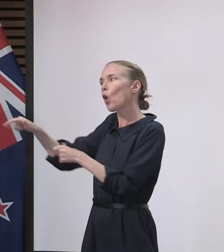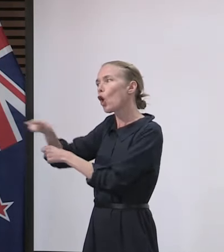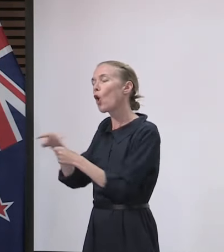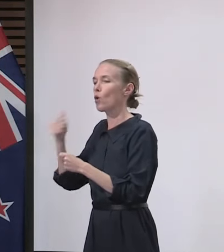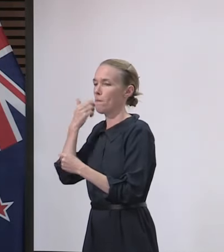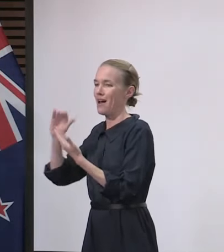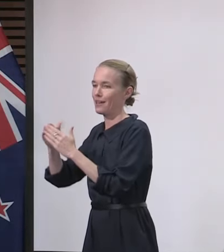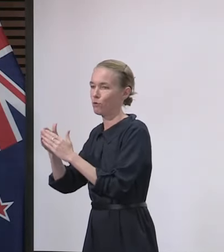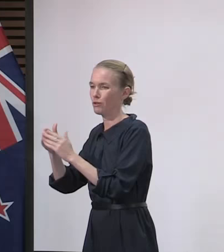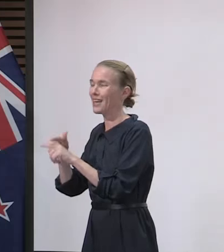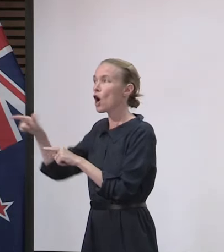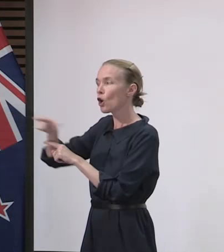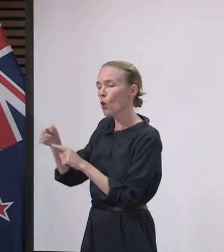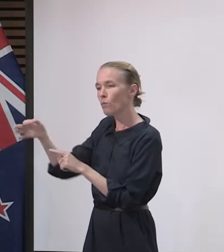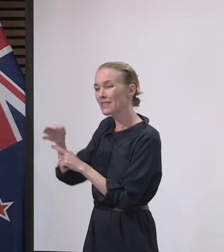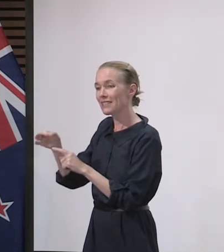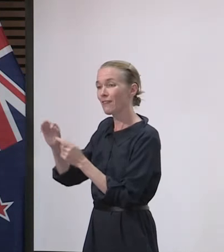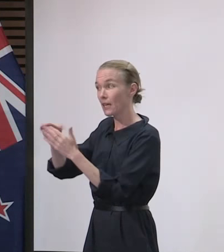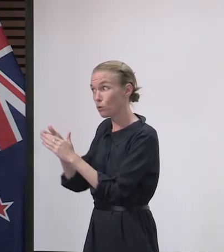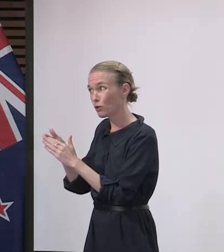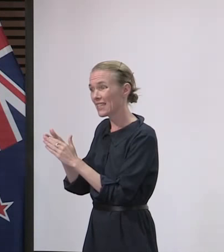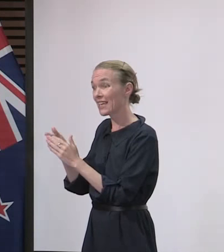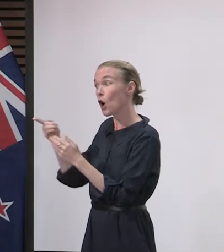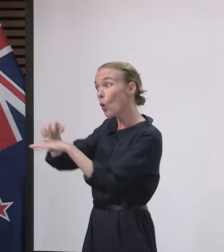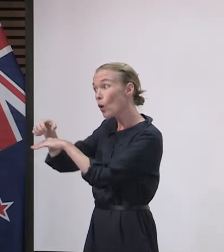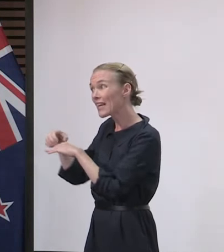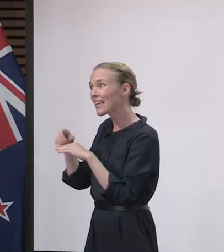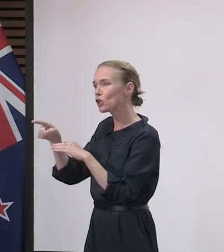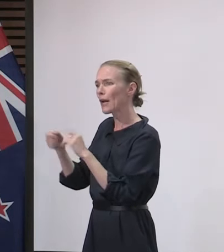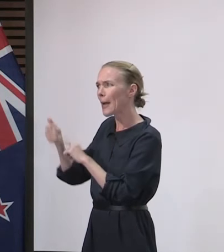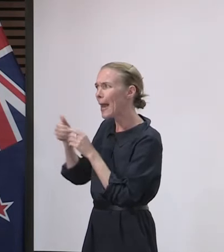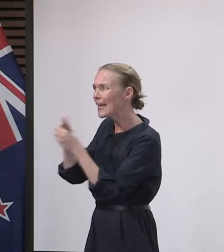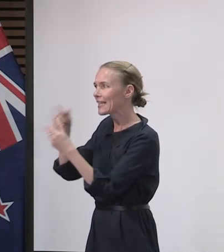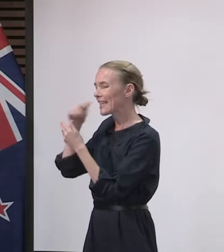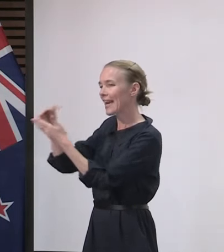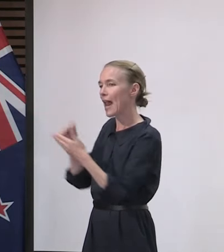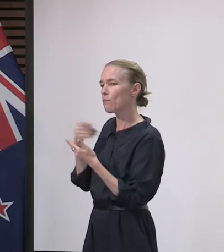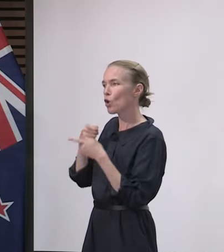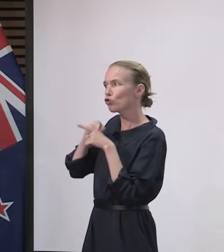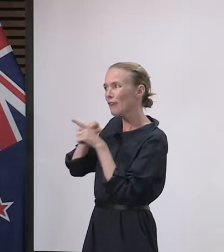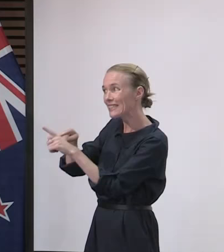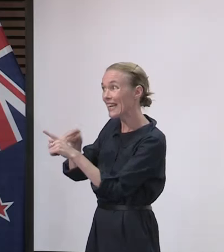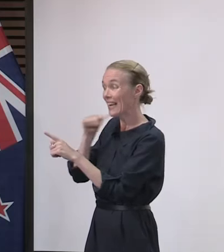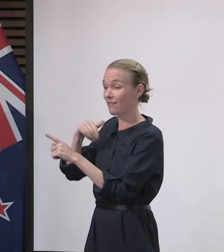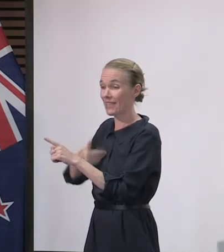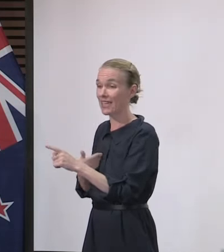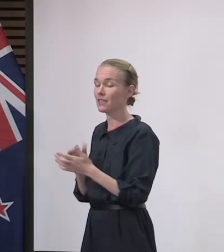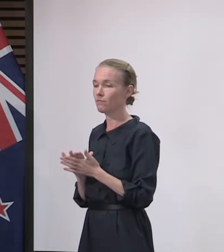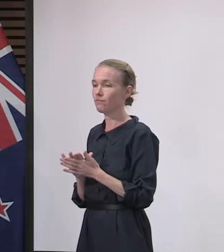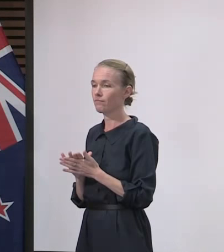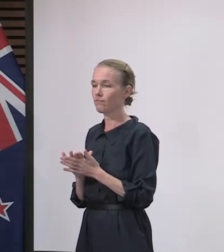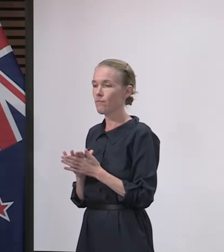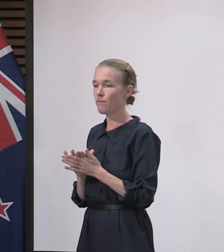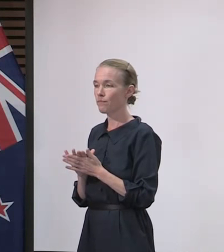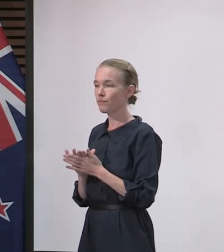contact tracing in those communities if required. Is ethnicity data available on the app too? Are you looking for that? Yes, we do ask people